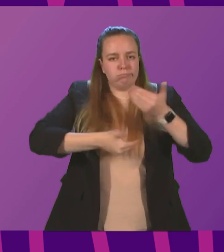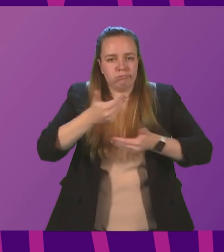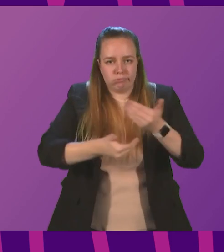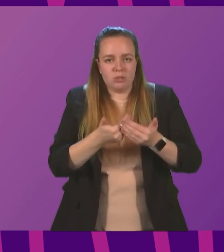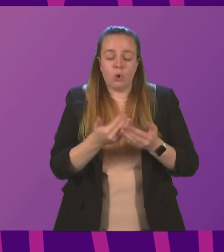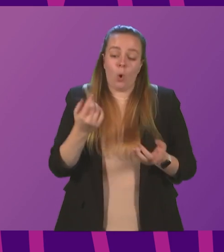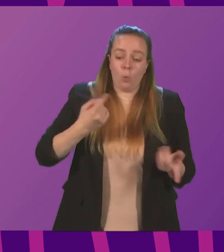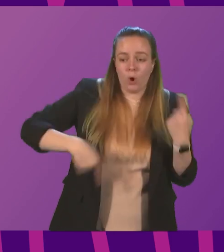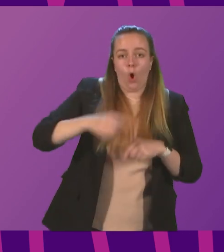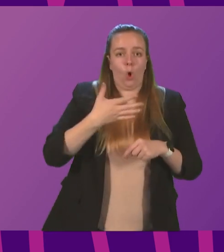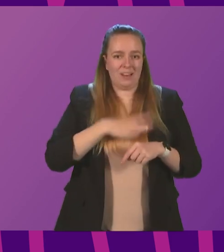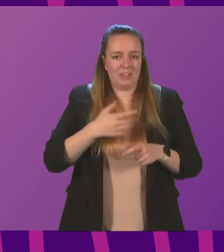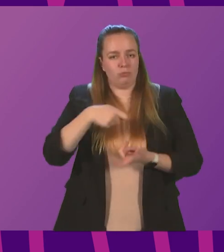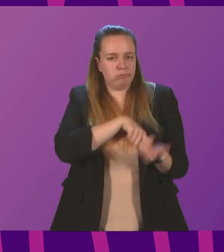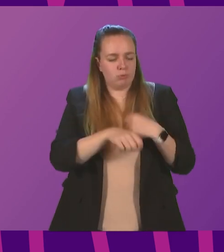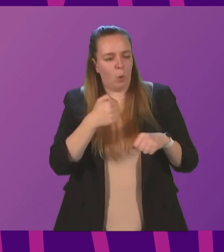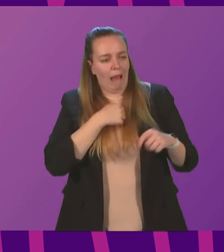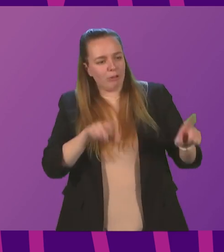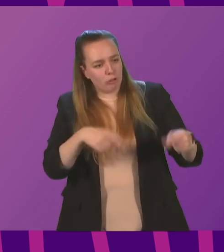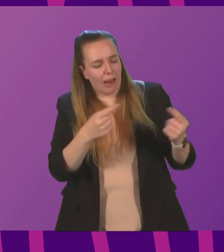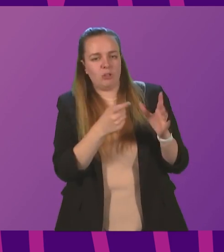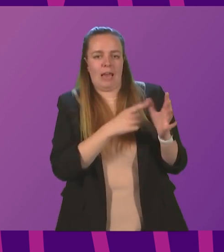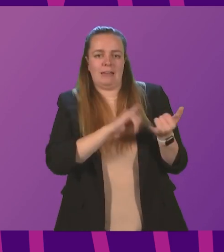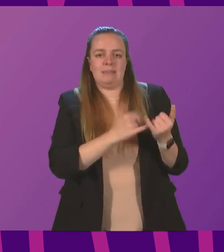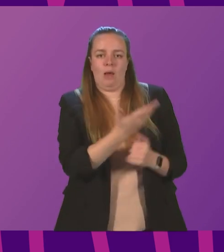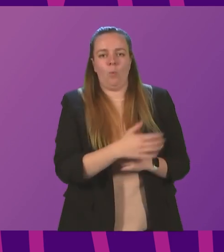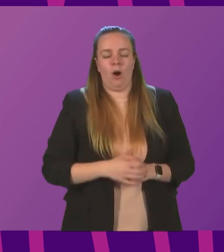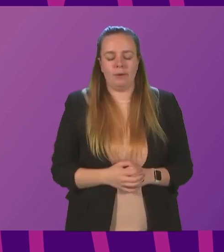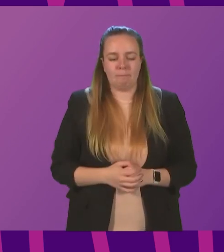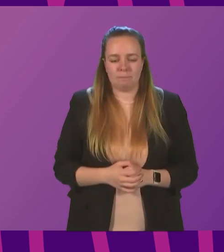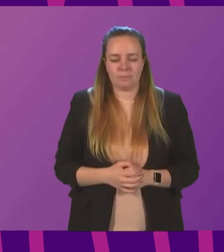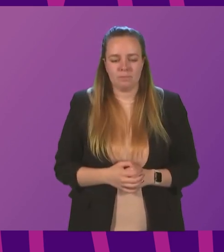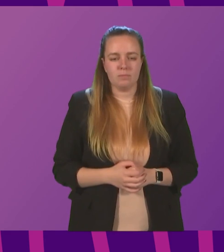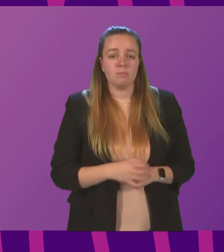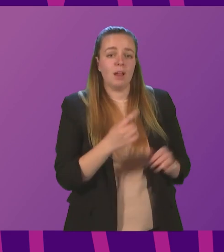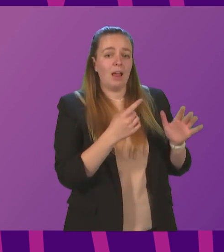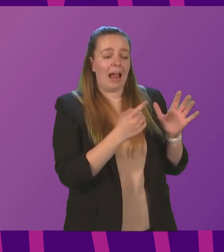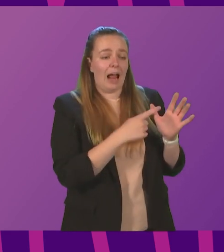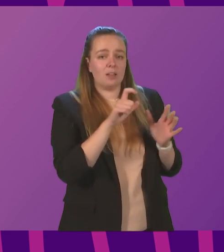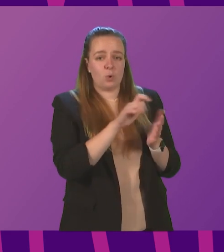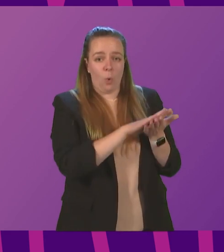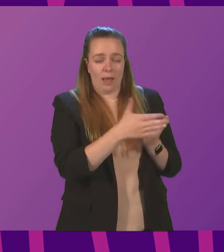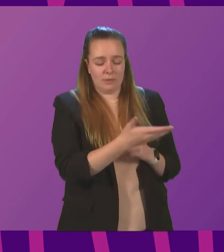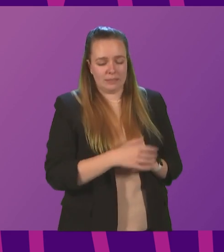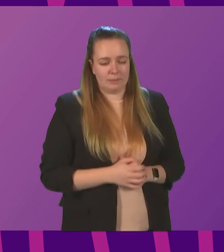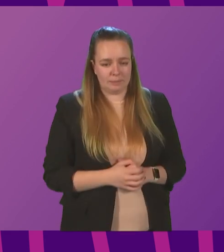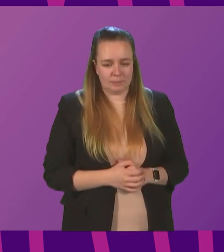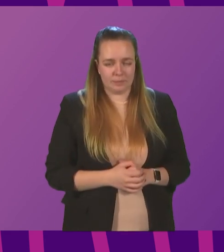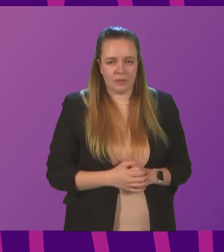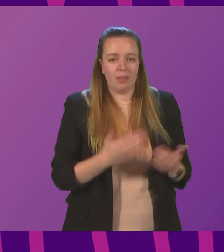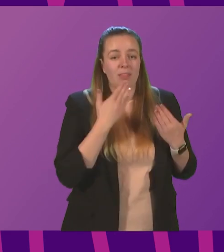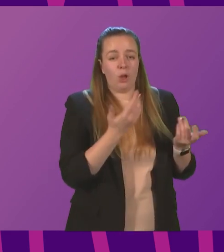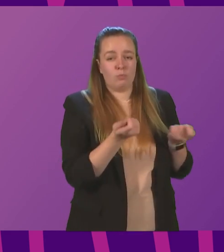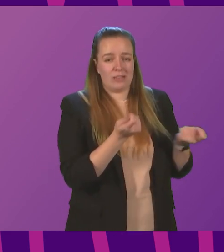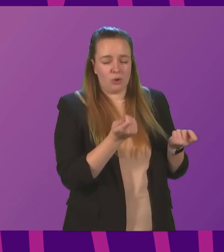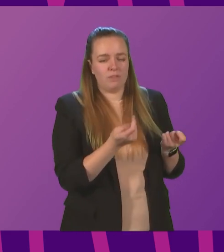spirit of all of us raising our game, that's my challenge to Anas Sarwar. I call Alex Coole-Hamilton. The Presiding Officer,